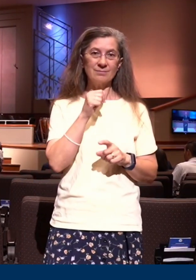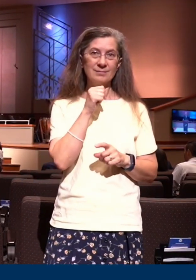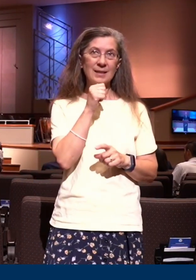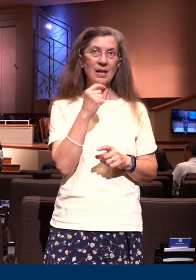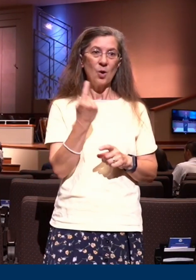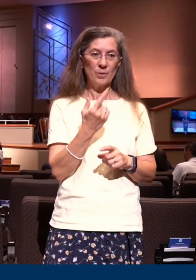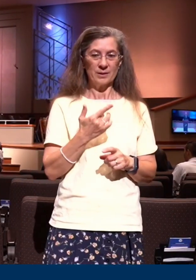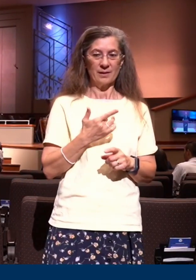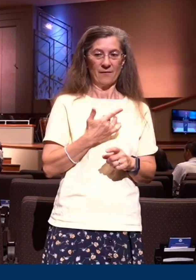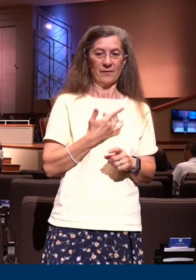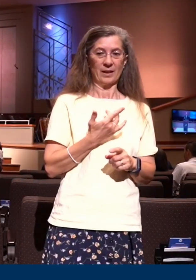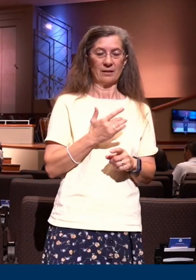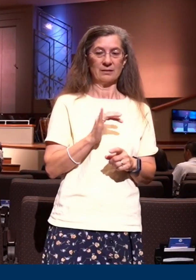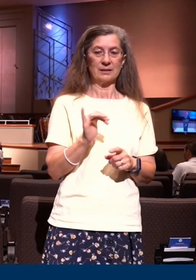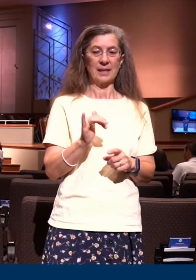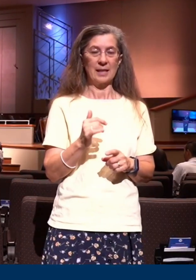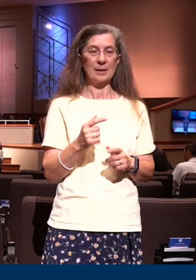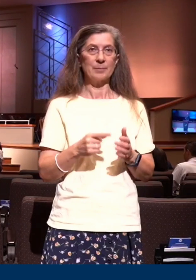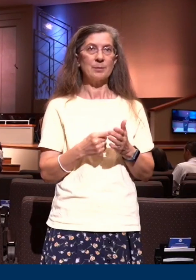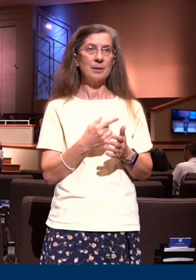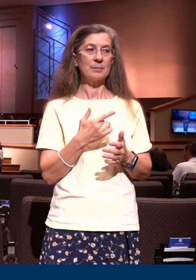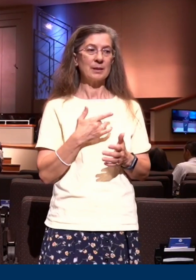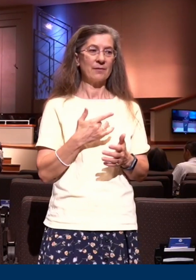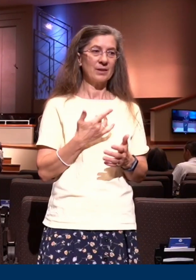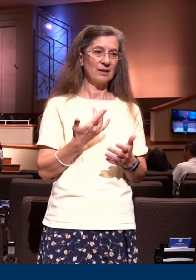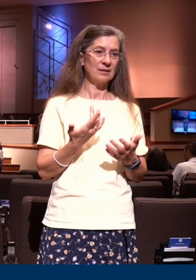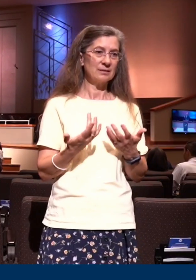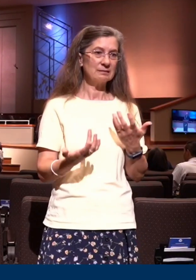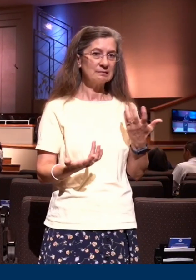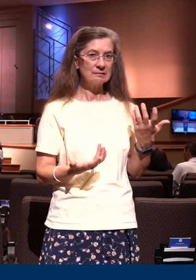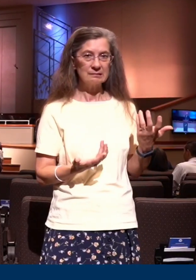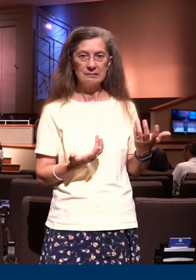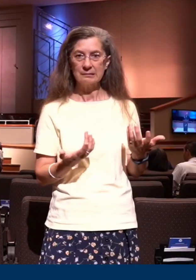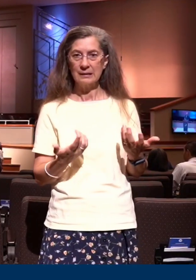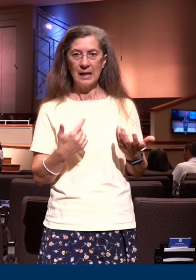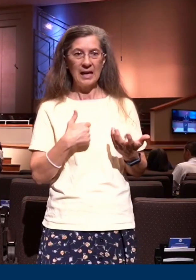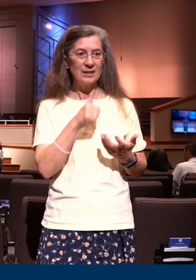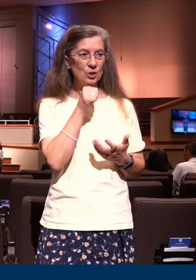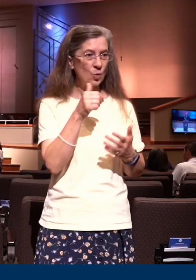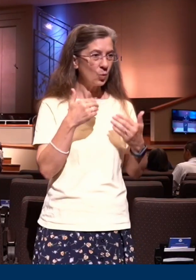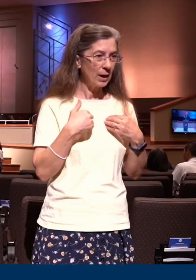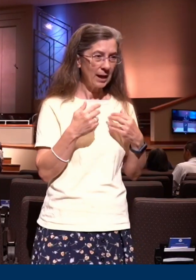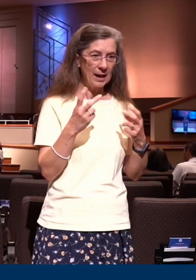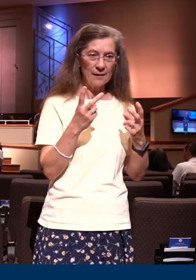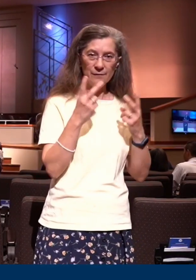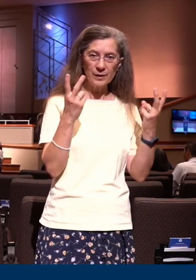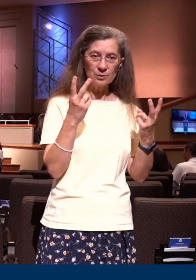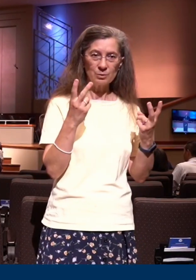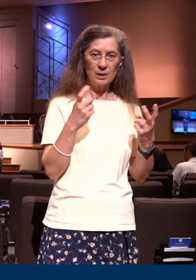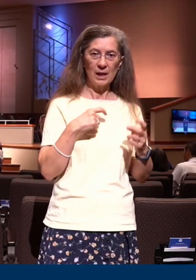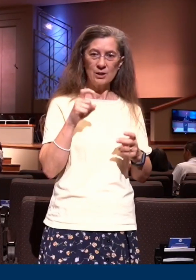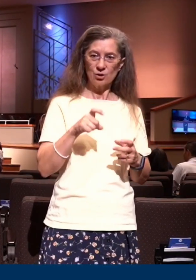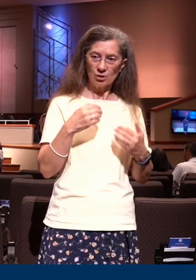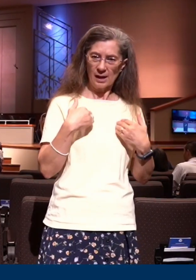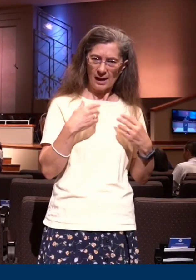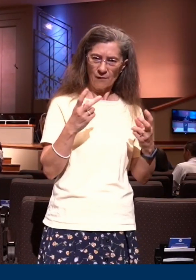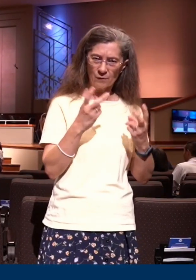sometimes I feel as though I don't have the level of victory that a new man should have if the